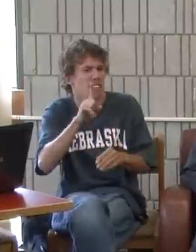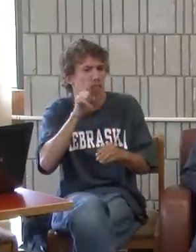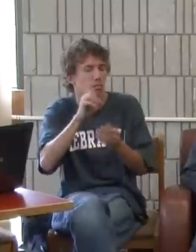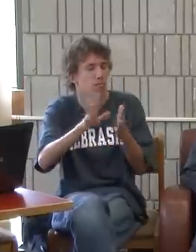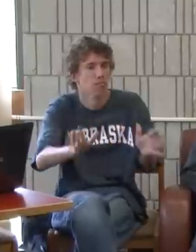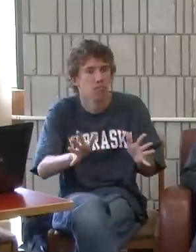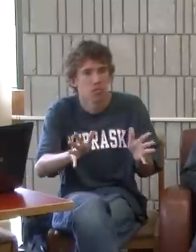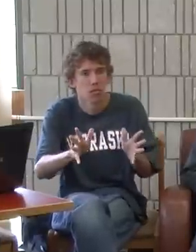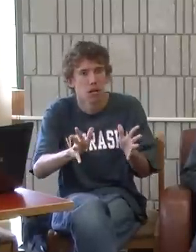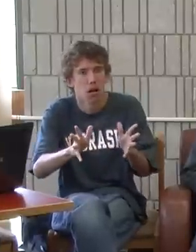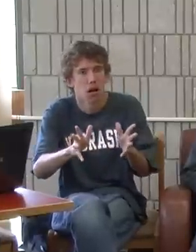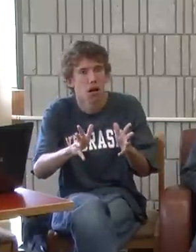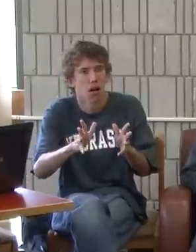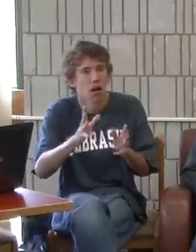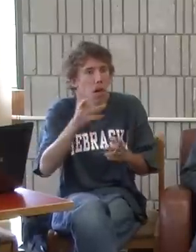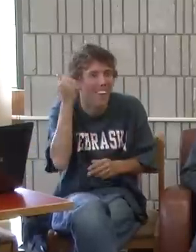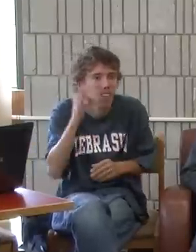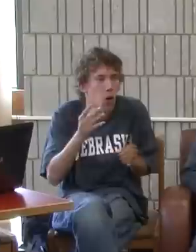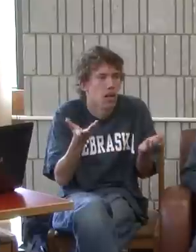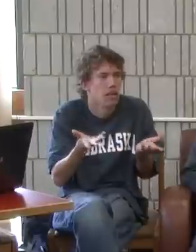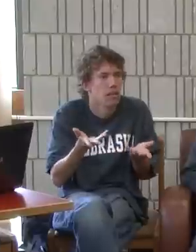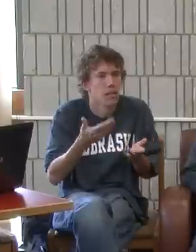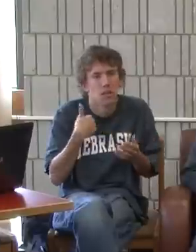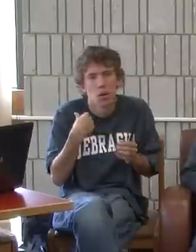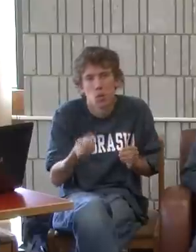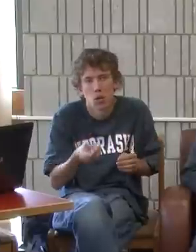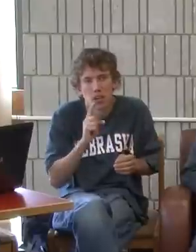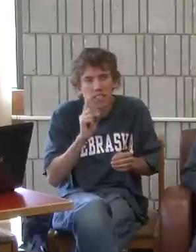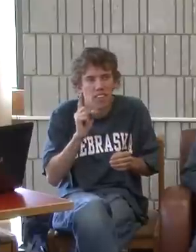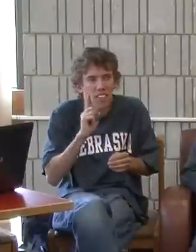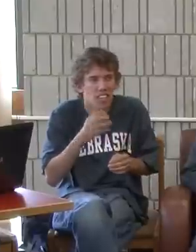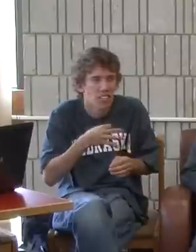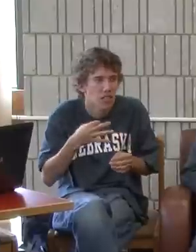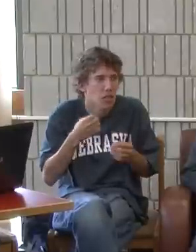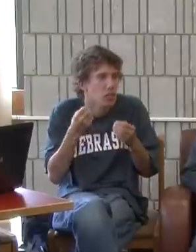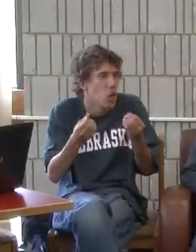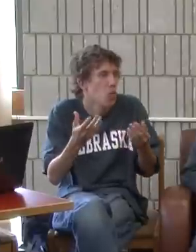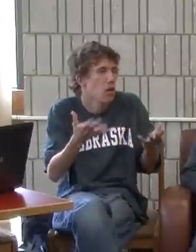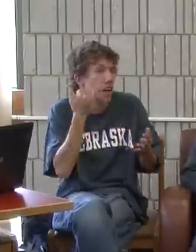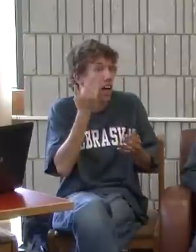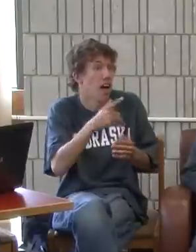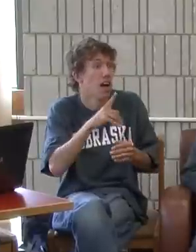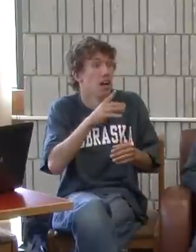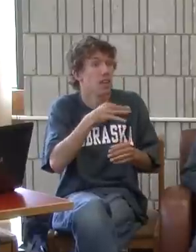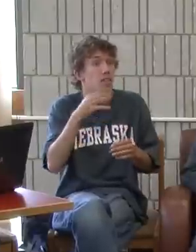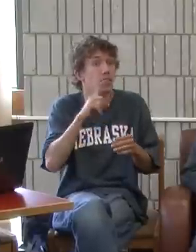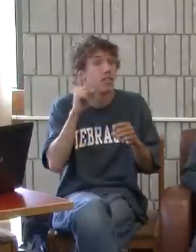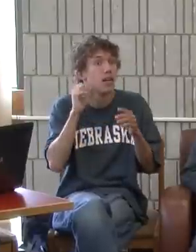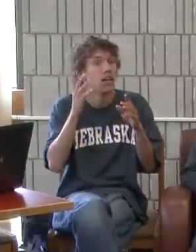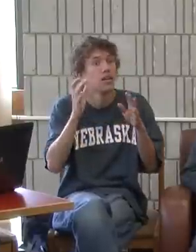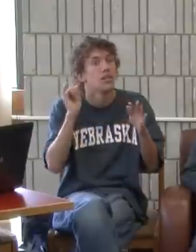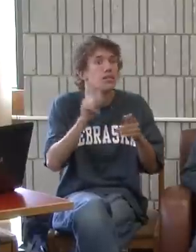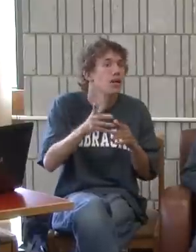professor, and it'll sort of be a learning opportunity for them. Because if you don't have deaf staff, then the hearing staff aren't